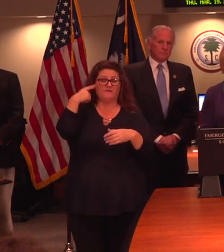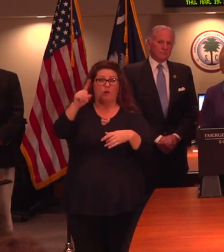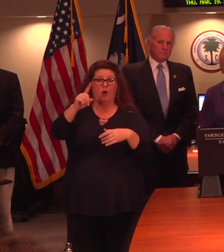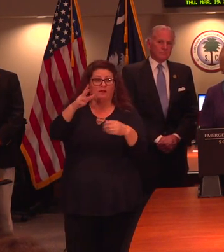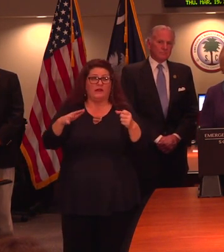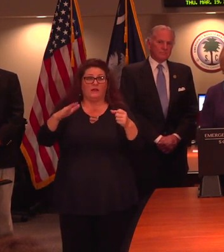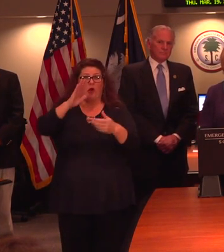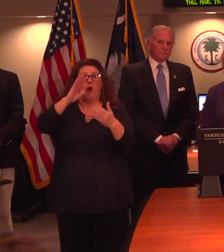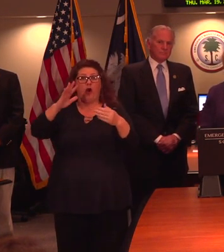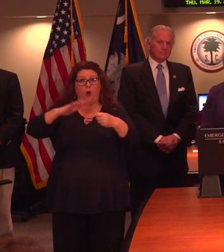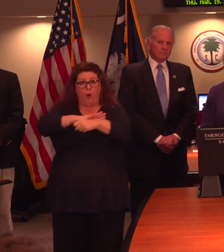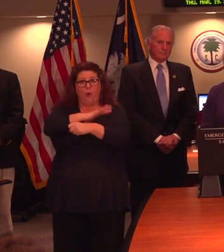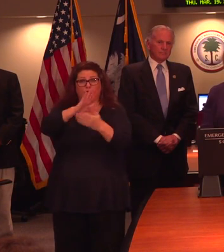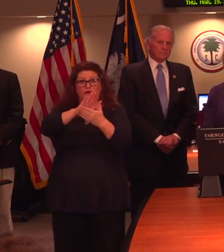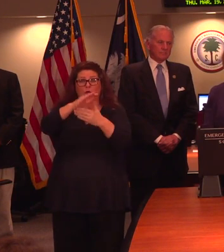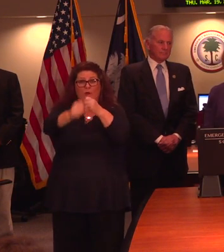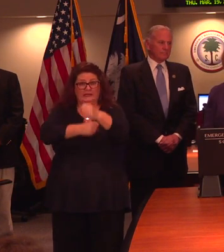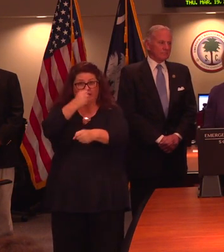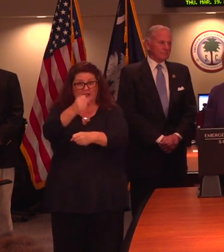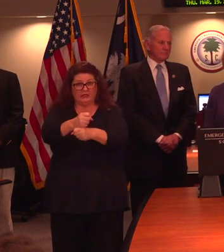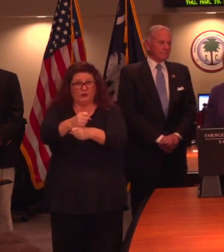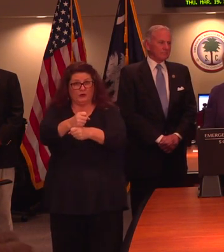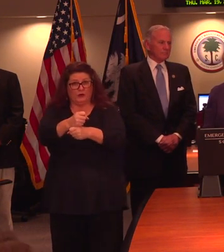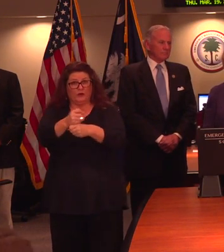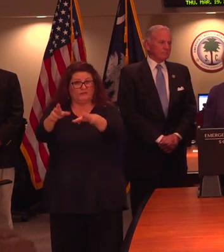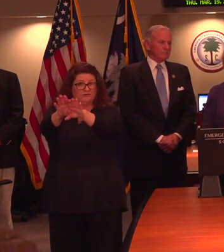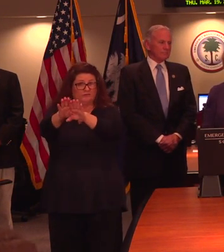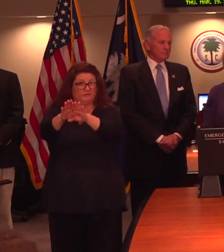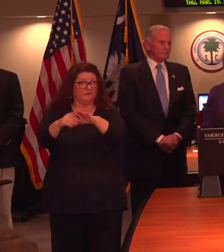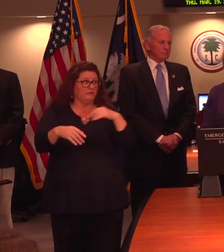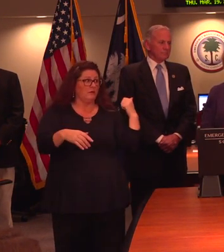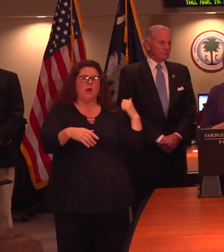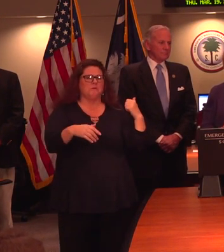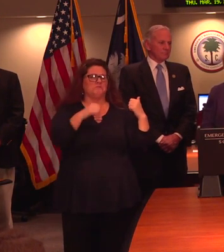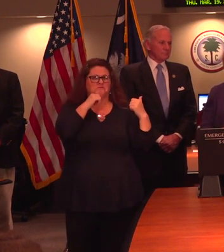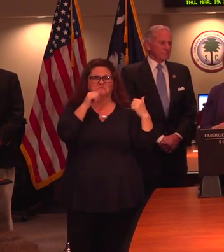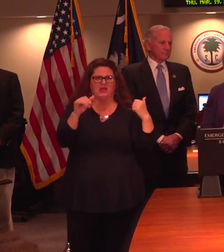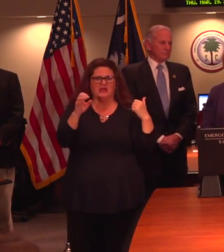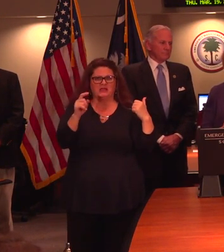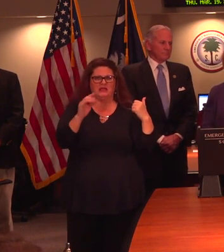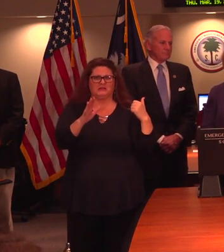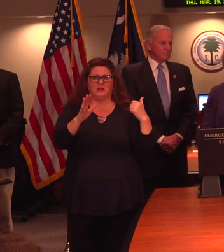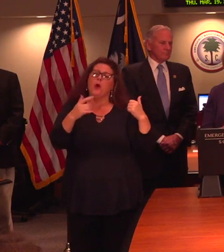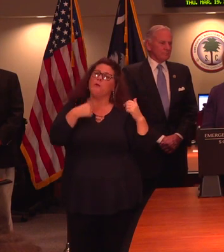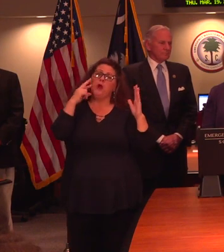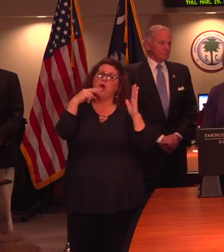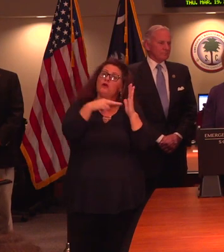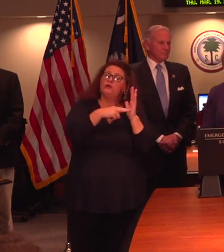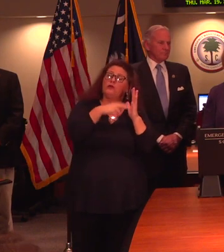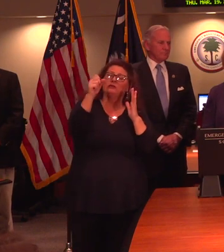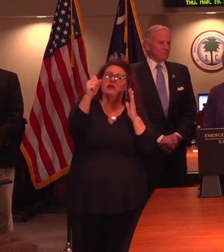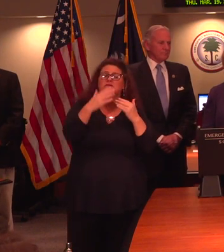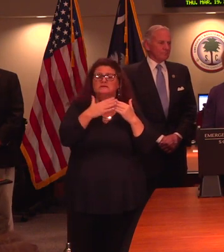discussed here? We've not gotten to that point yet. I think we're taking an approach of looking at it appropriately as the weeks